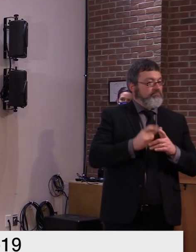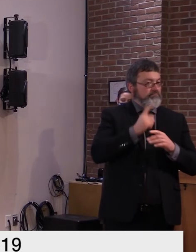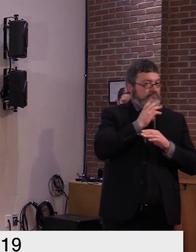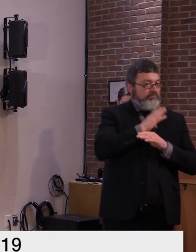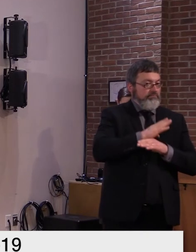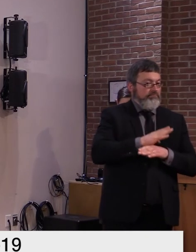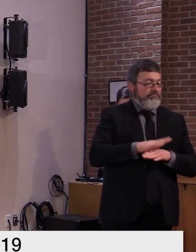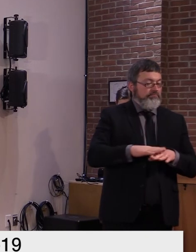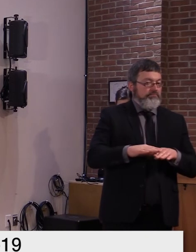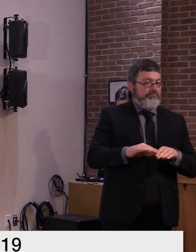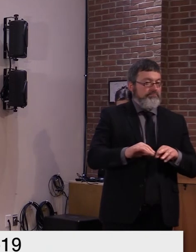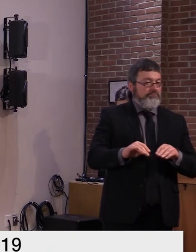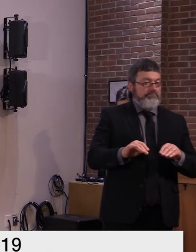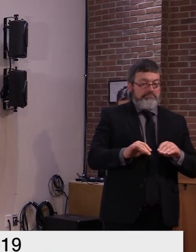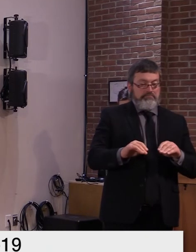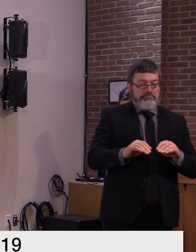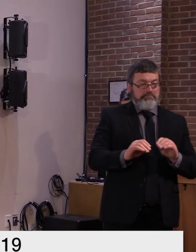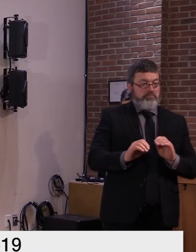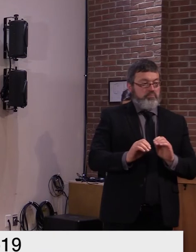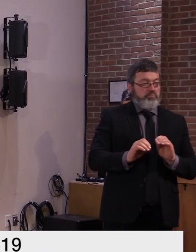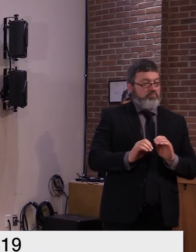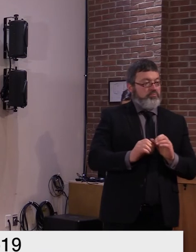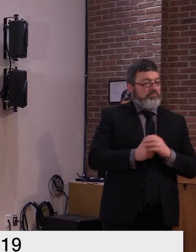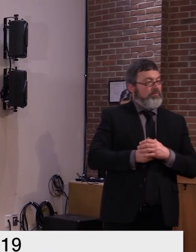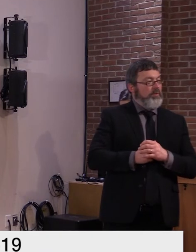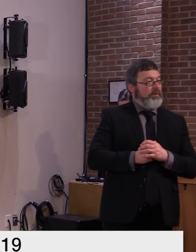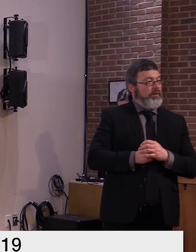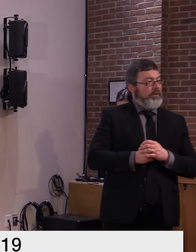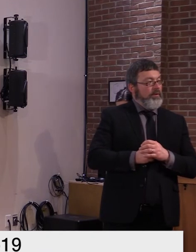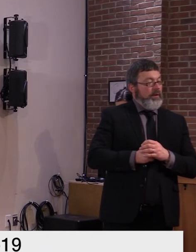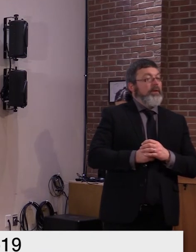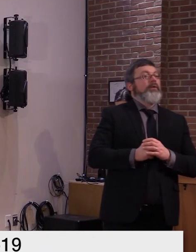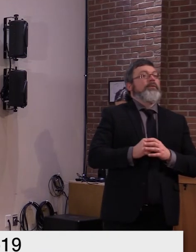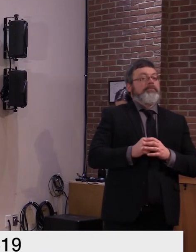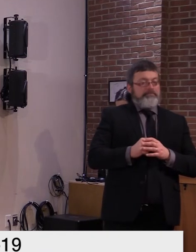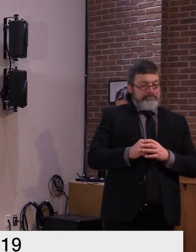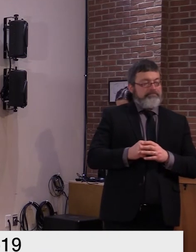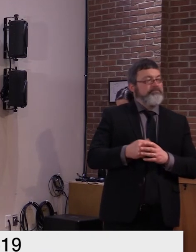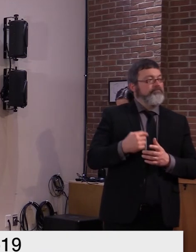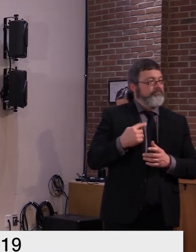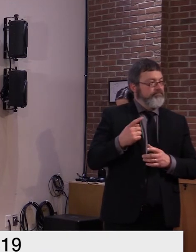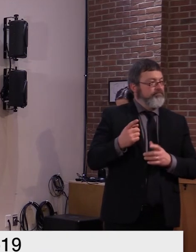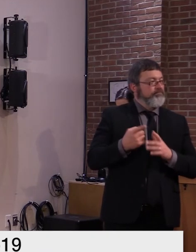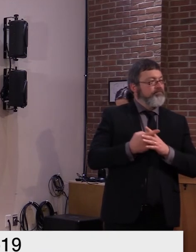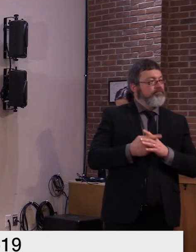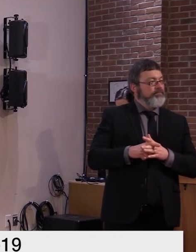Hello? No. Hi, can you hear me? Yes. Can you hear? You can hear me? I can.